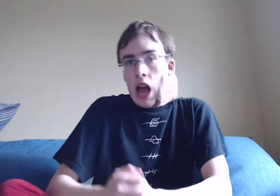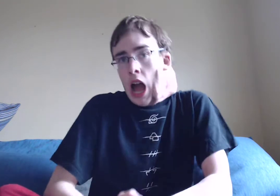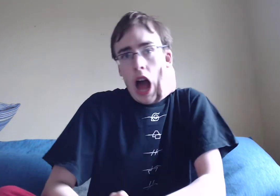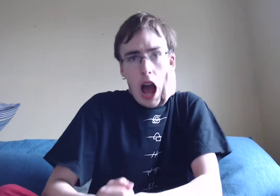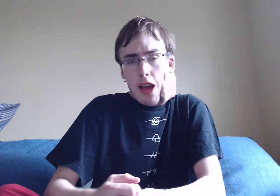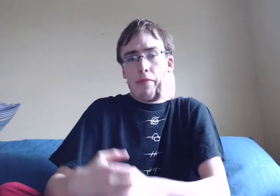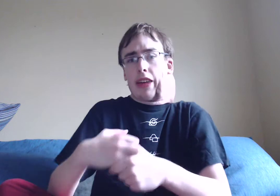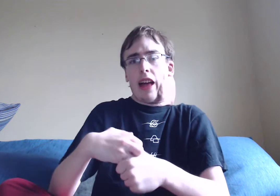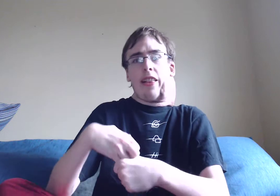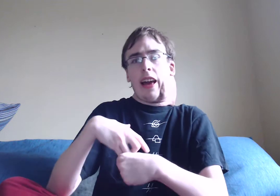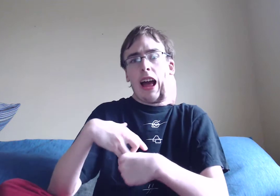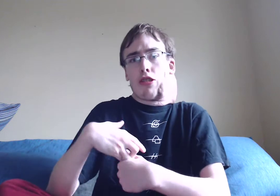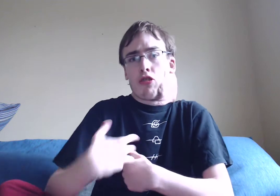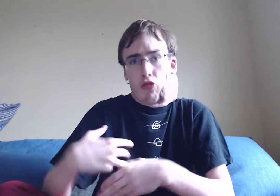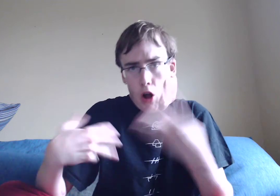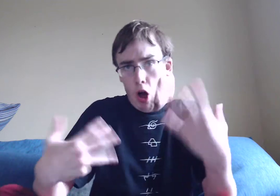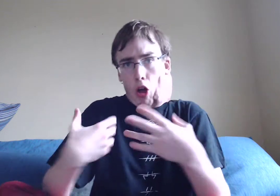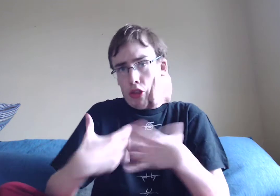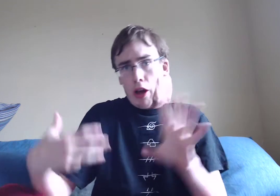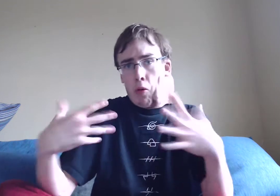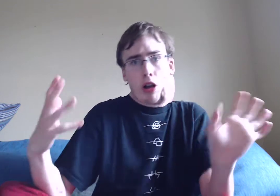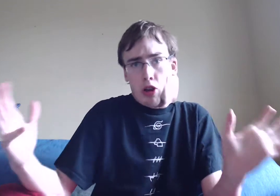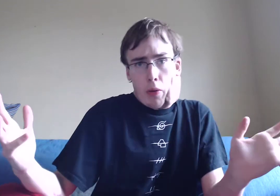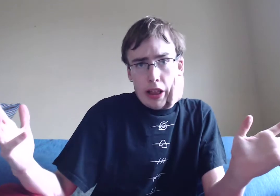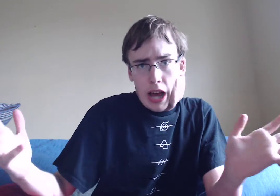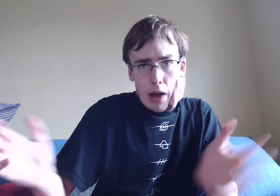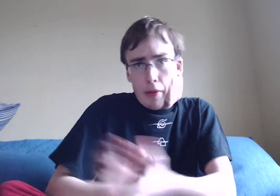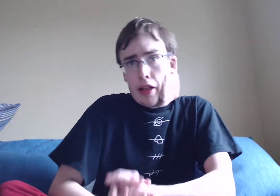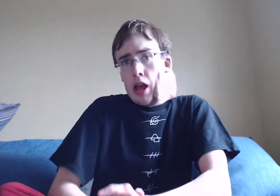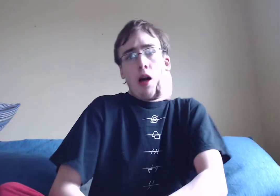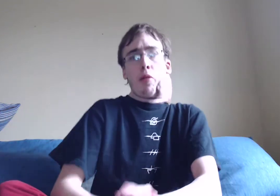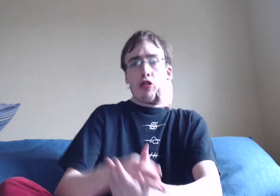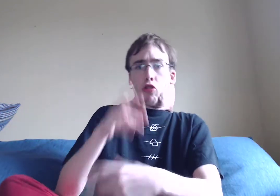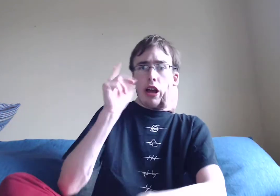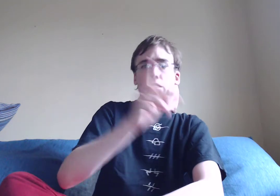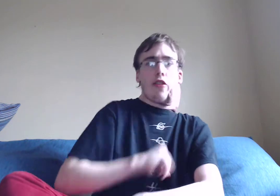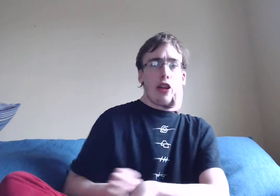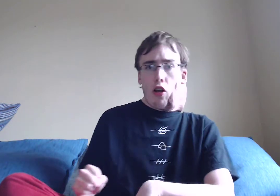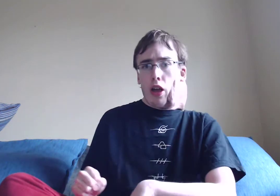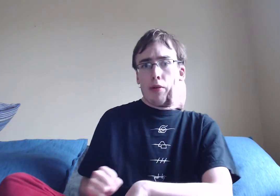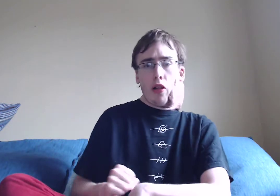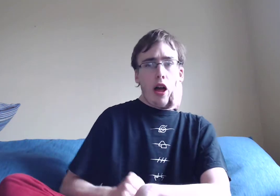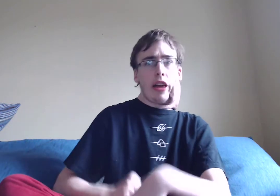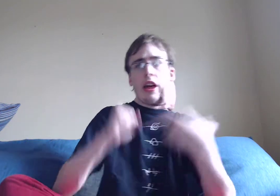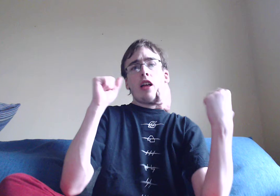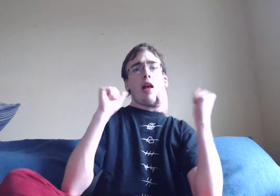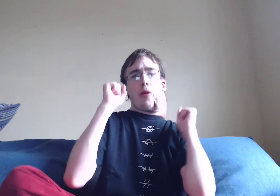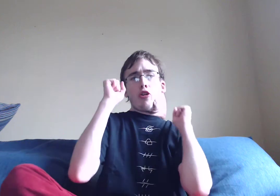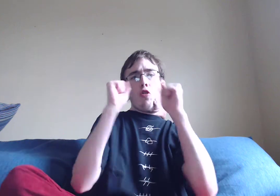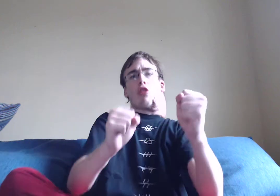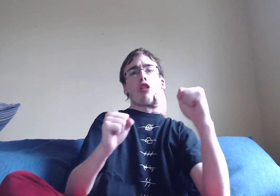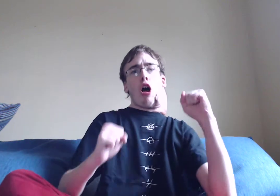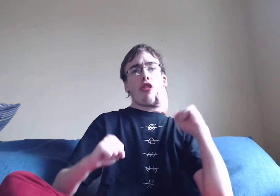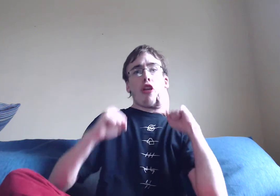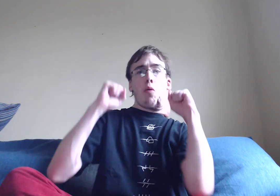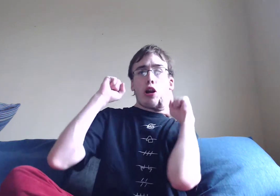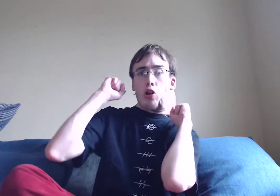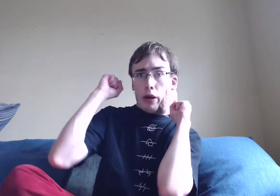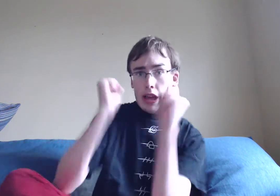I am guessing as straws at what's going to happen. But if you liked the video. Leave it a like. Tell me your thoughts on what's going to